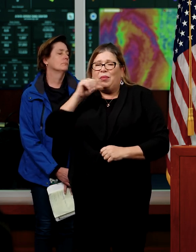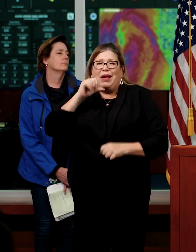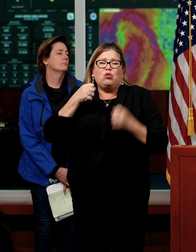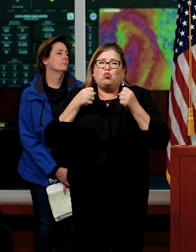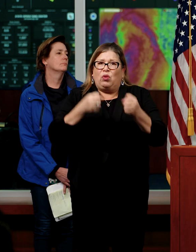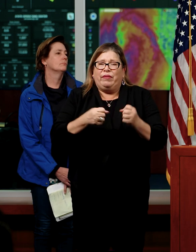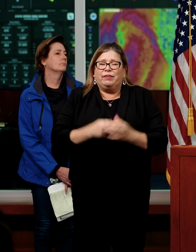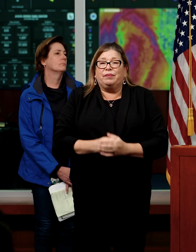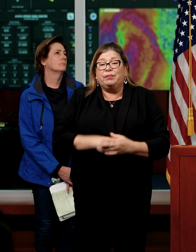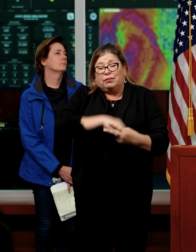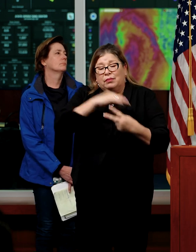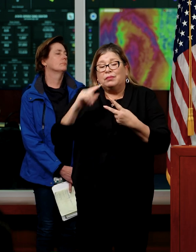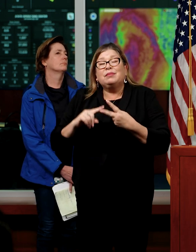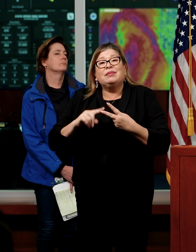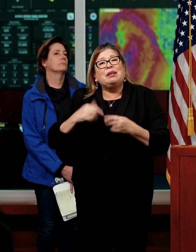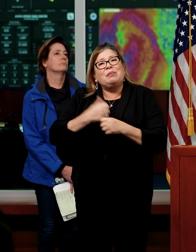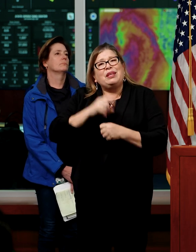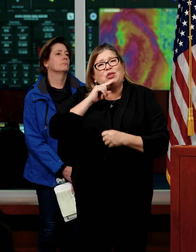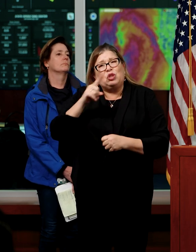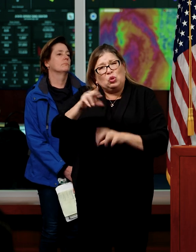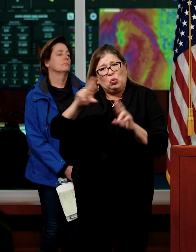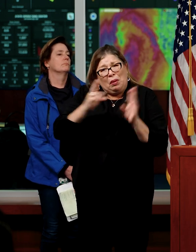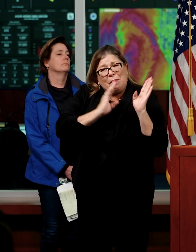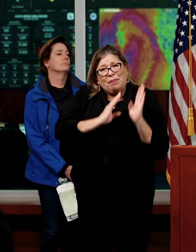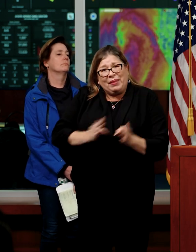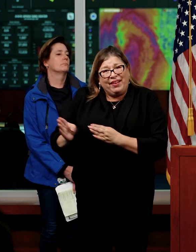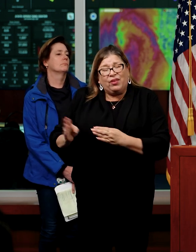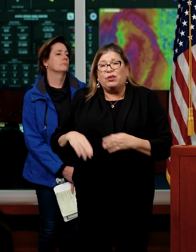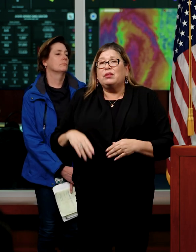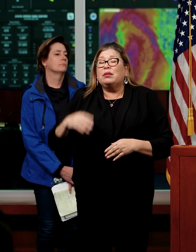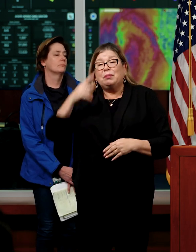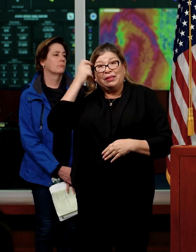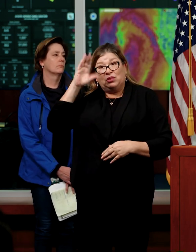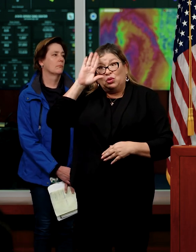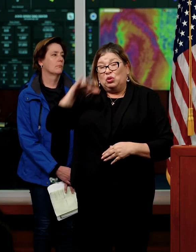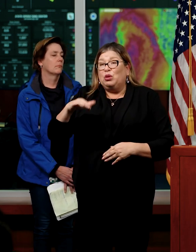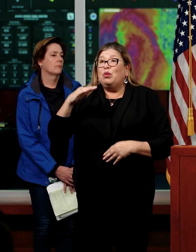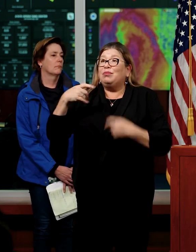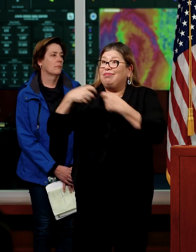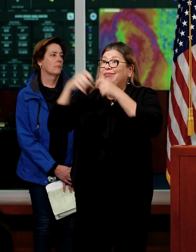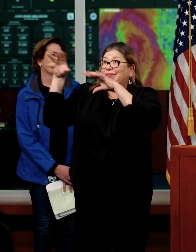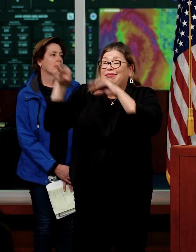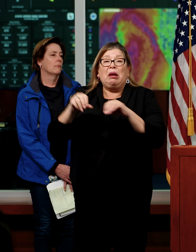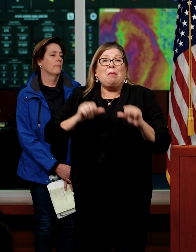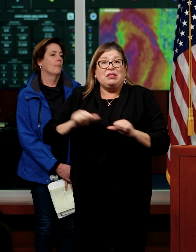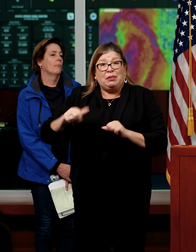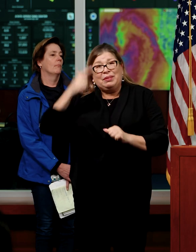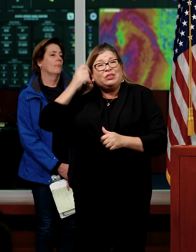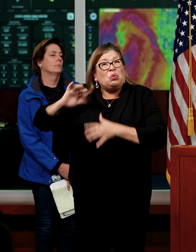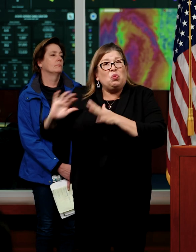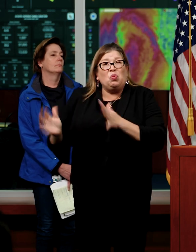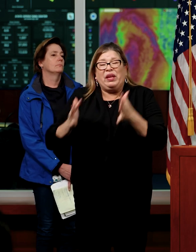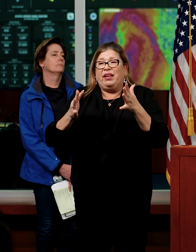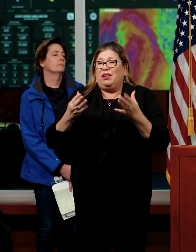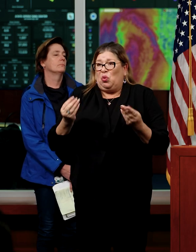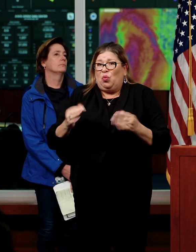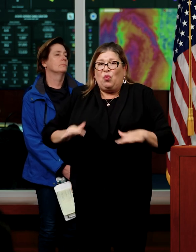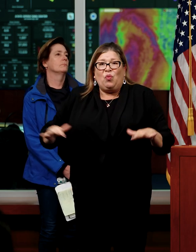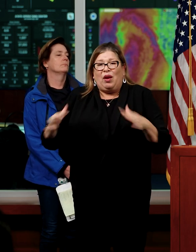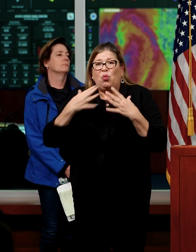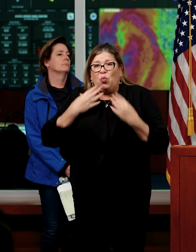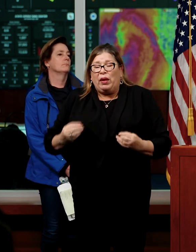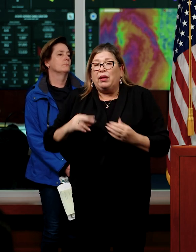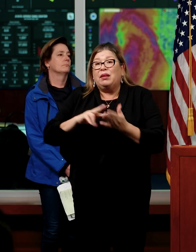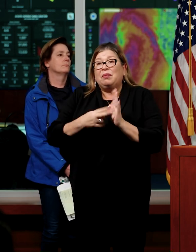two, be prepared, particularly for power outages given the high winds and saturated soils. So have those candles